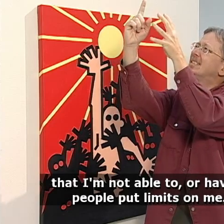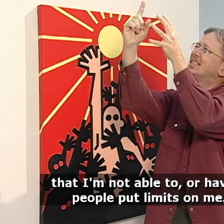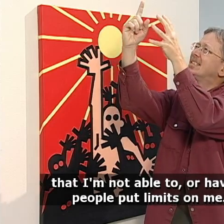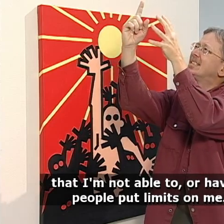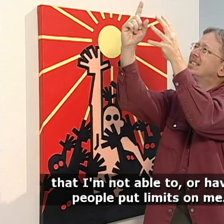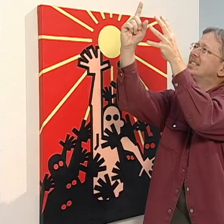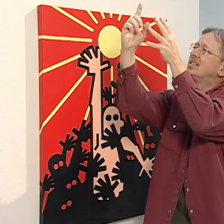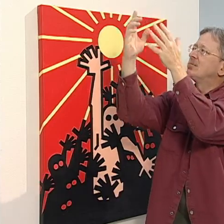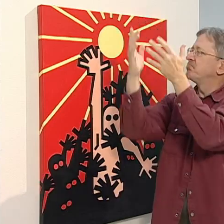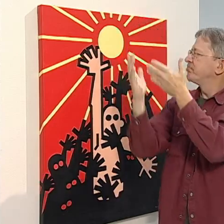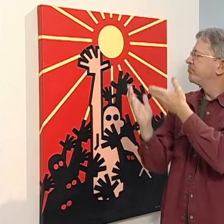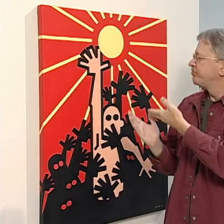me.